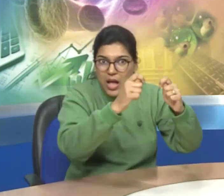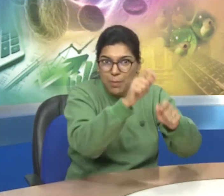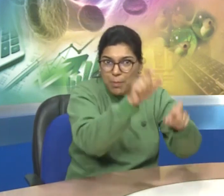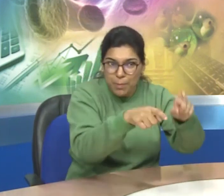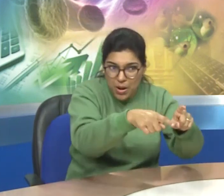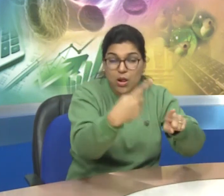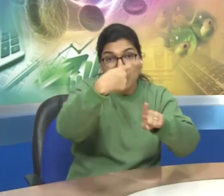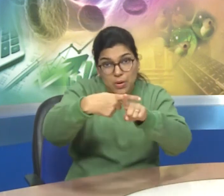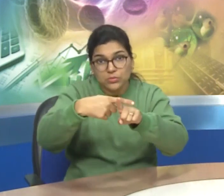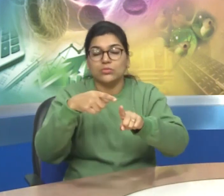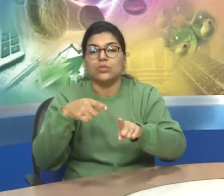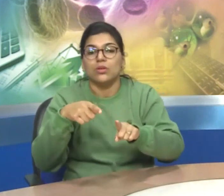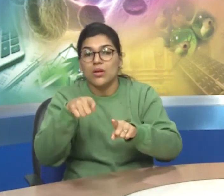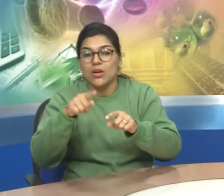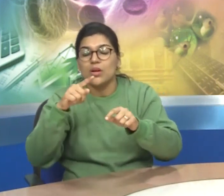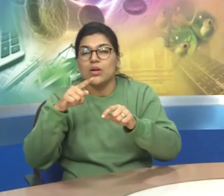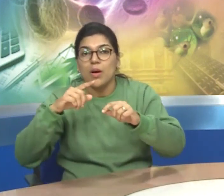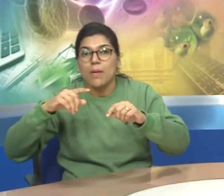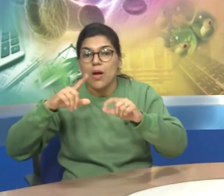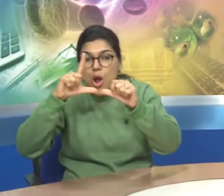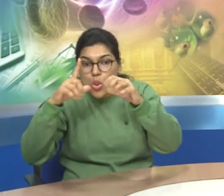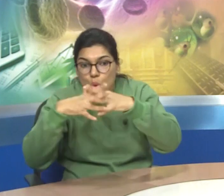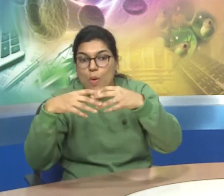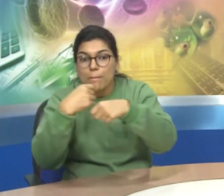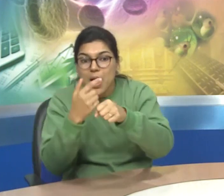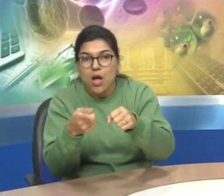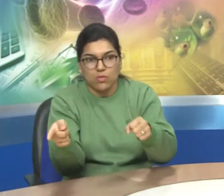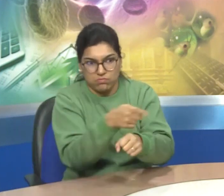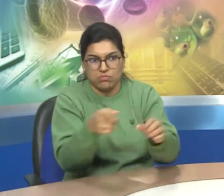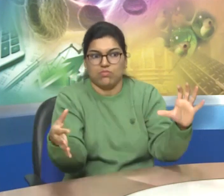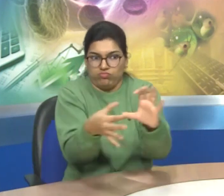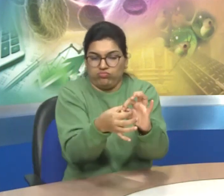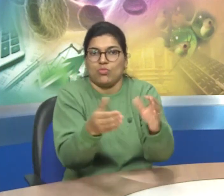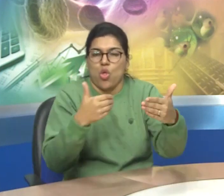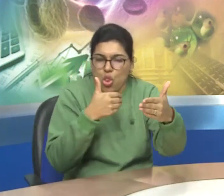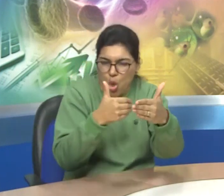there is a close relationship between executives and the legislature